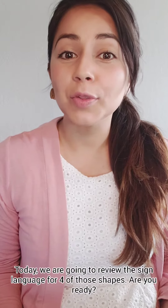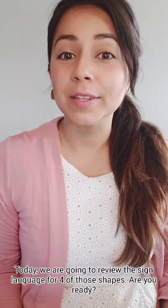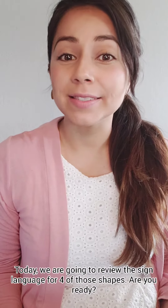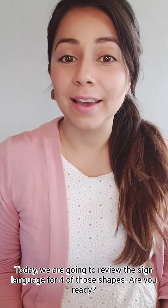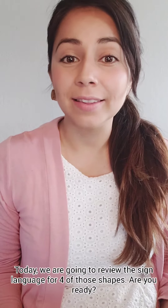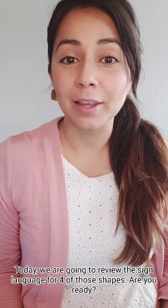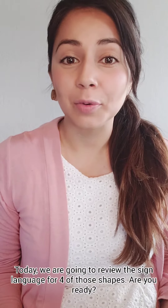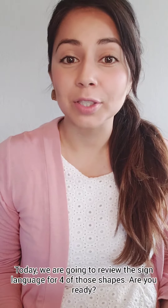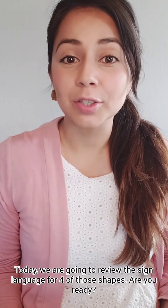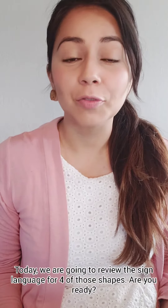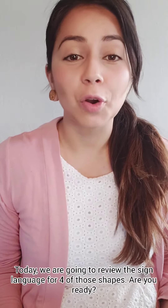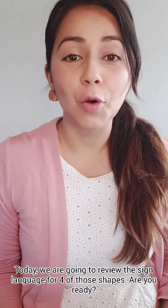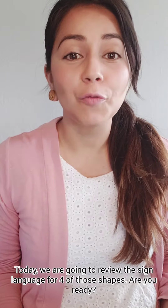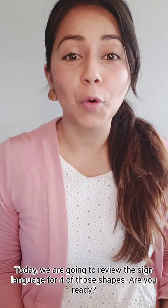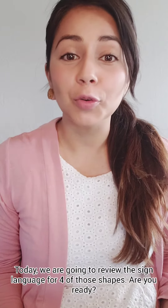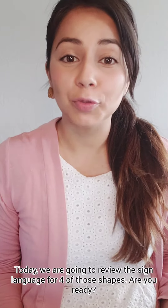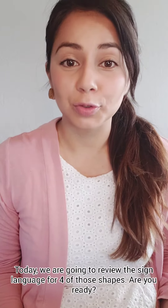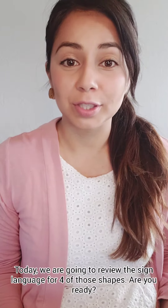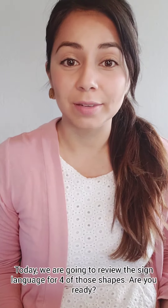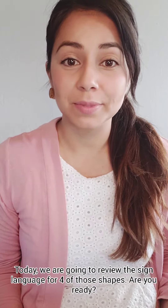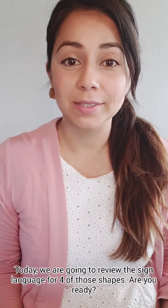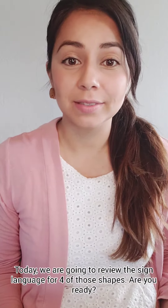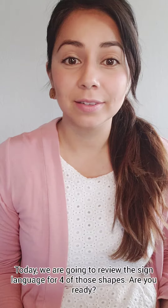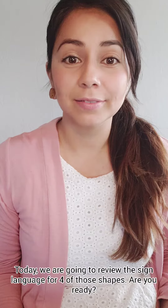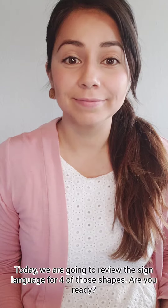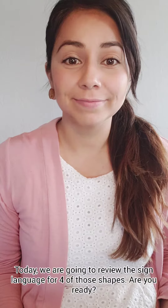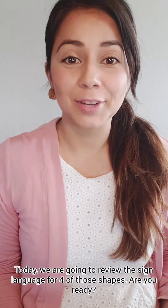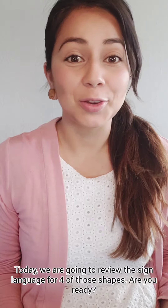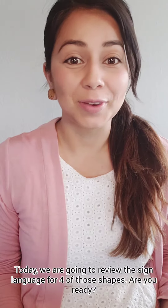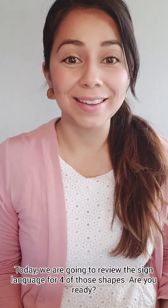this sign language for four of those shapes. Are you ready?